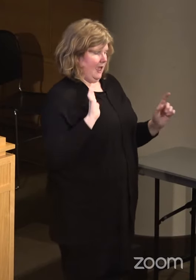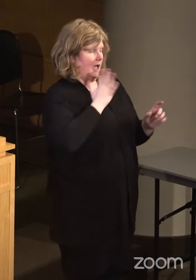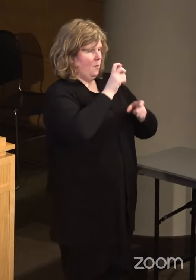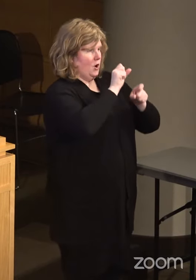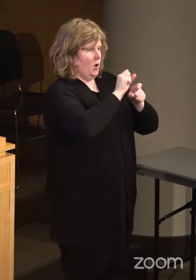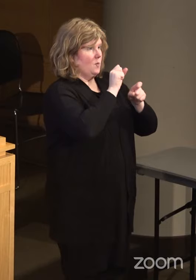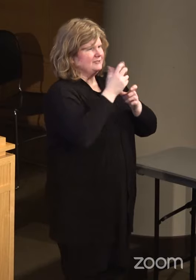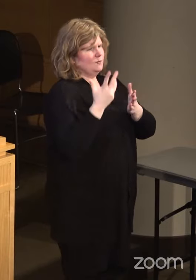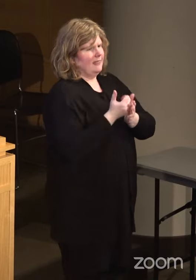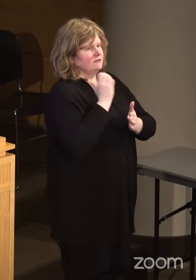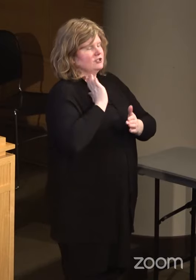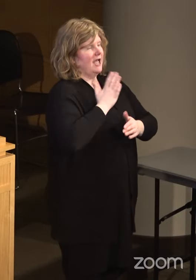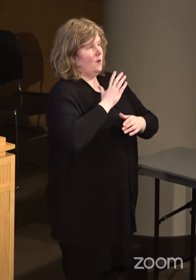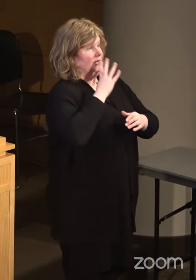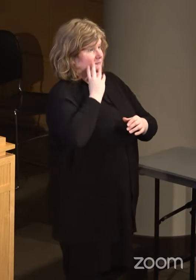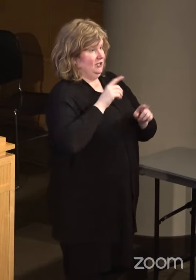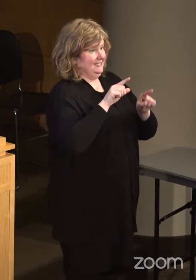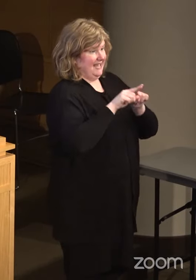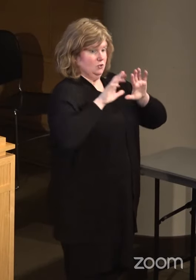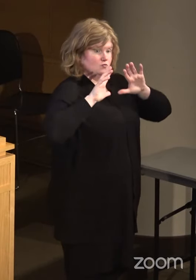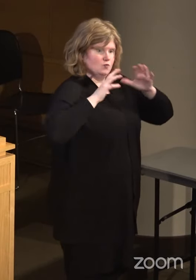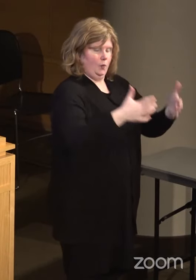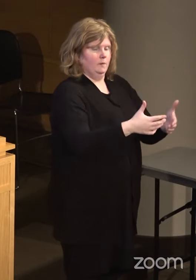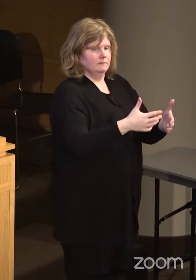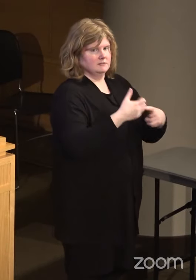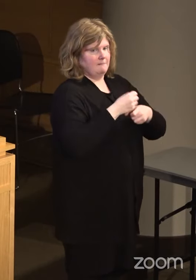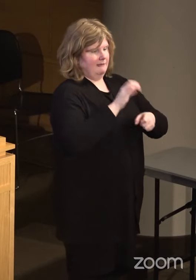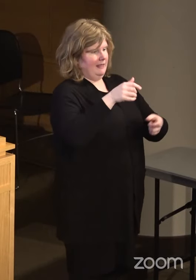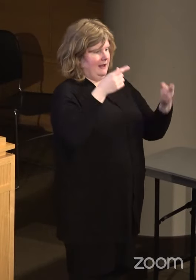is to leverage our experience as a collective to make that happen.